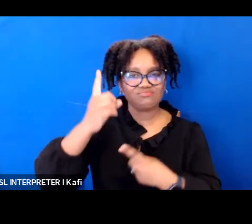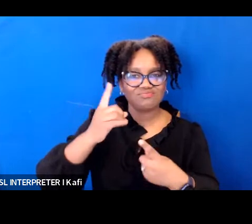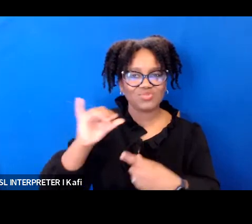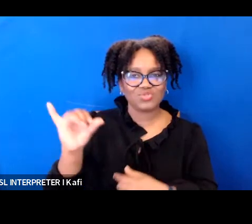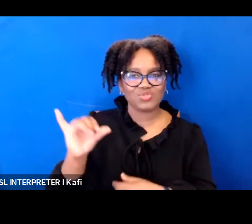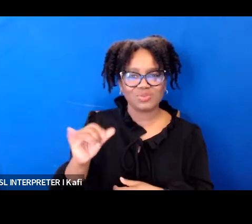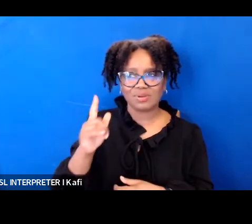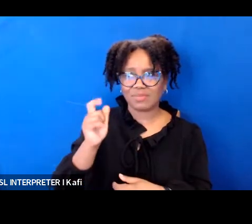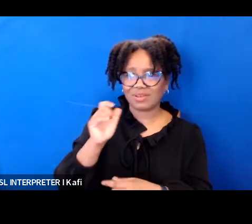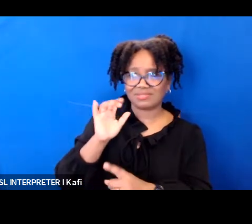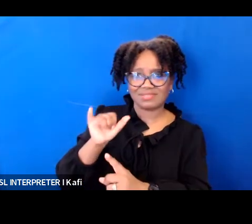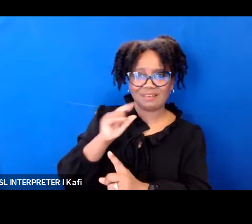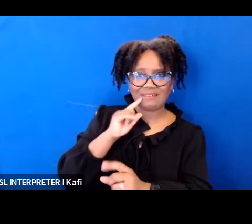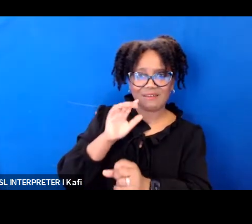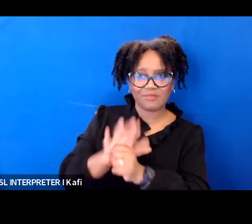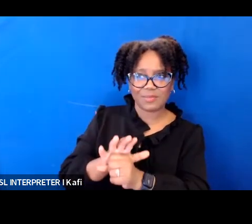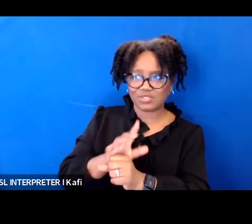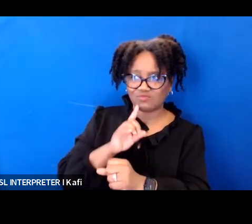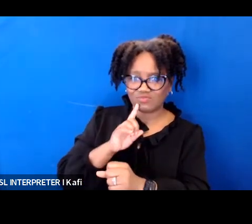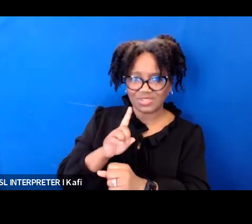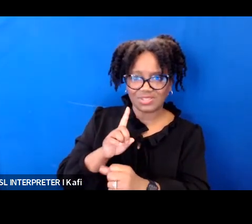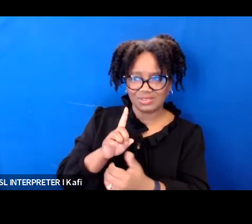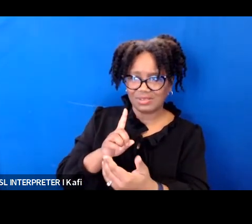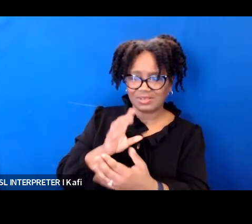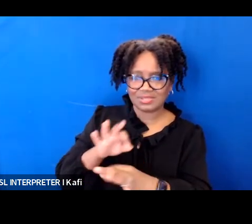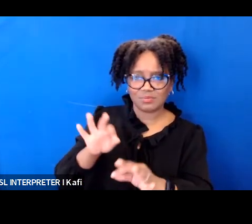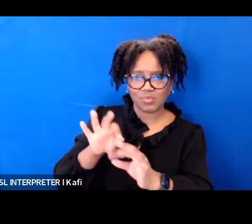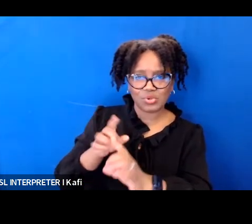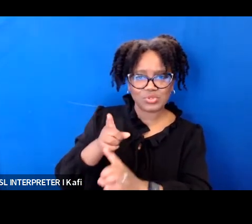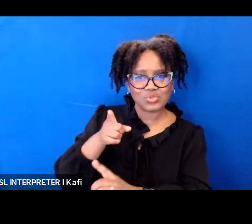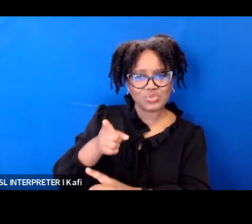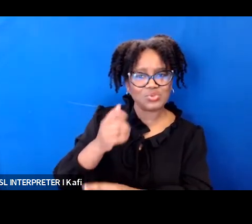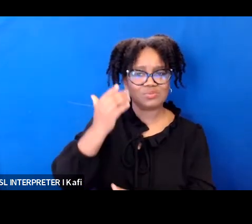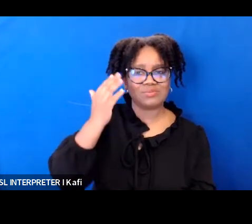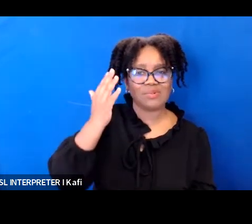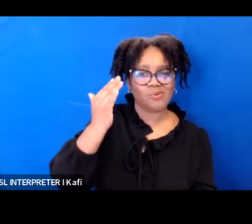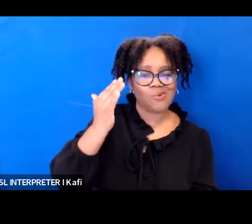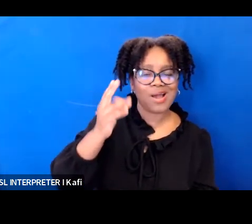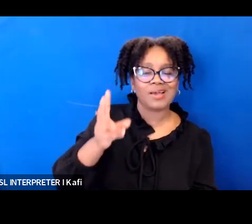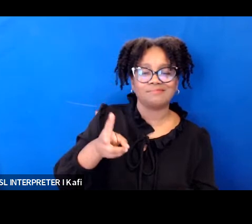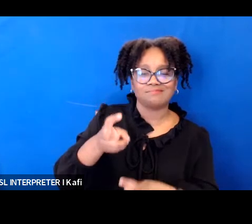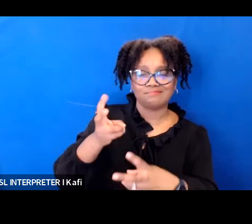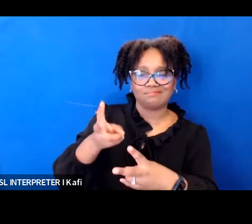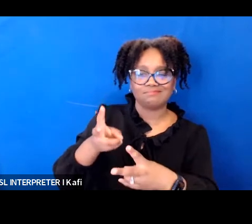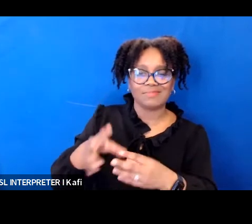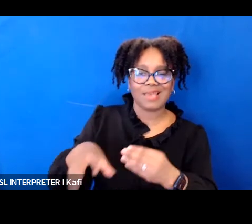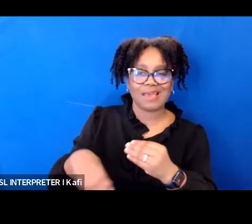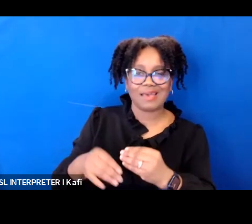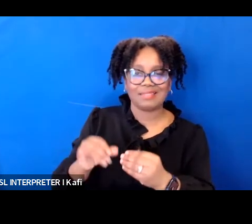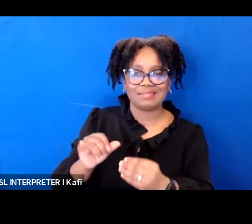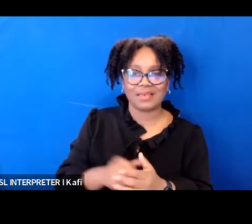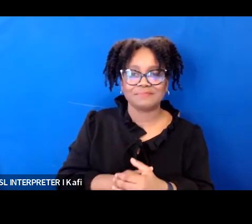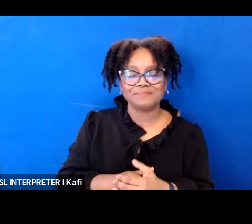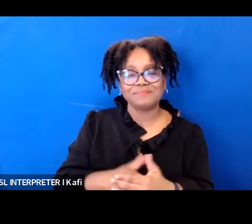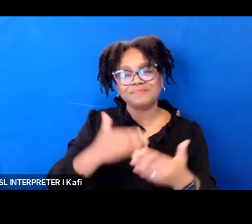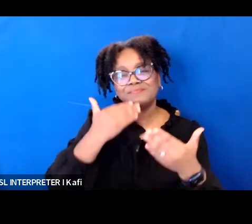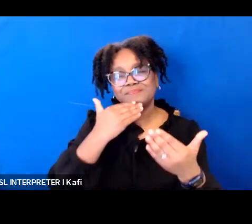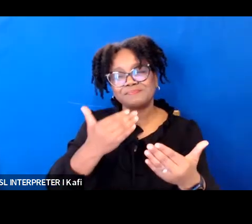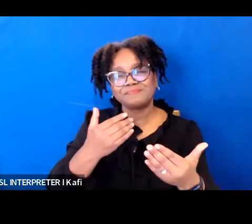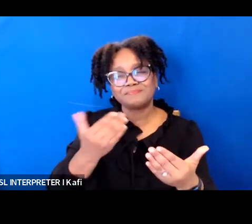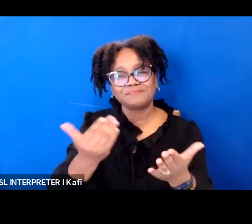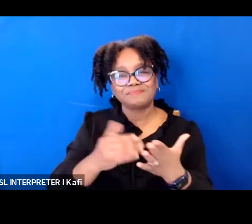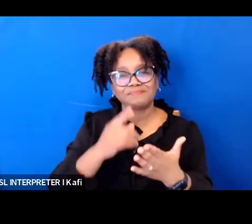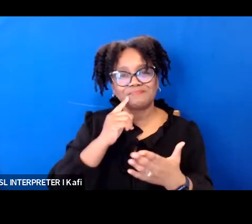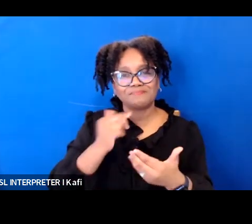sharing community with us today for this incredible historic moment and we hope that we were able to spread joy